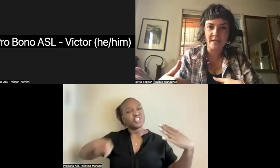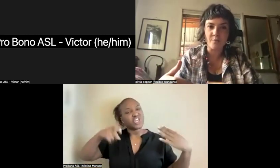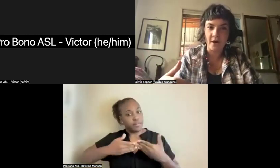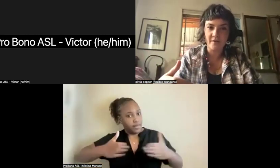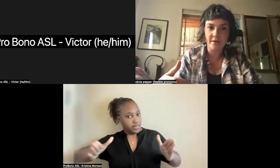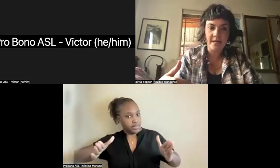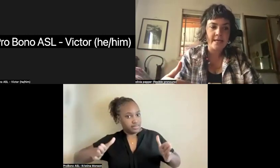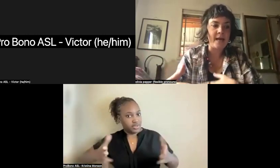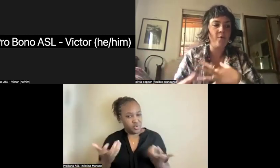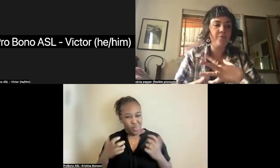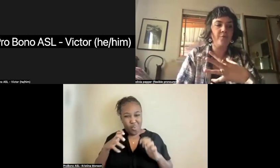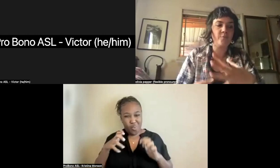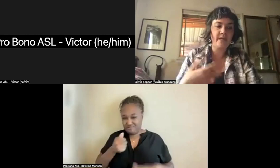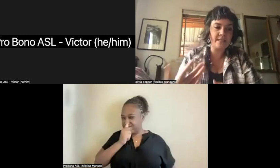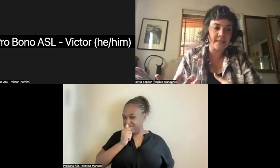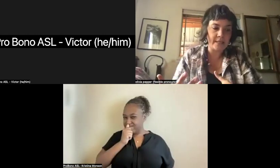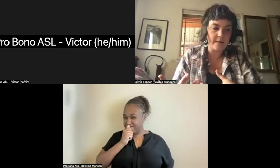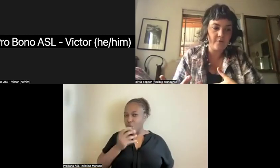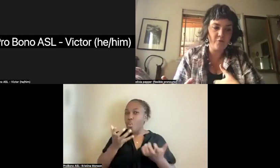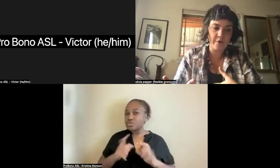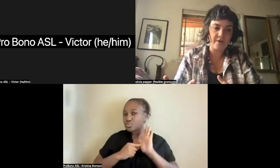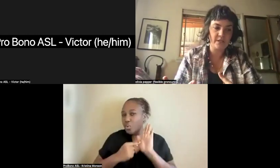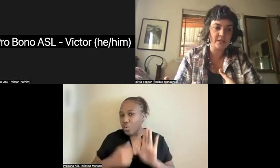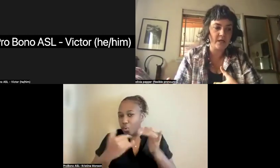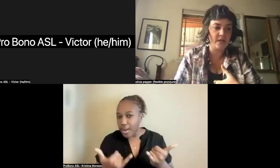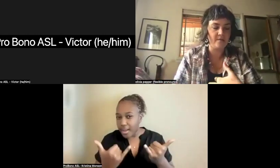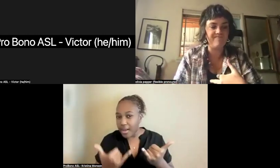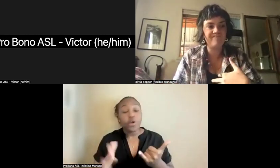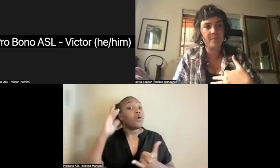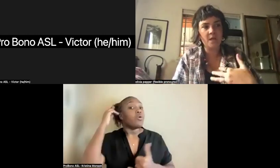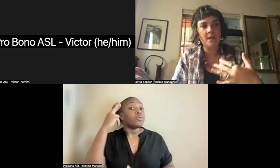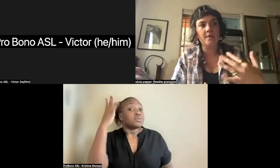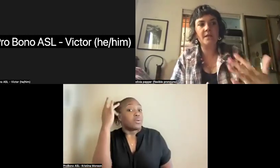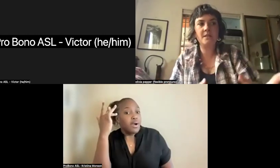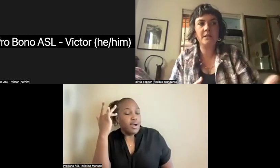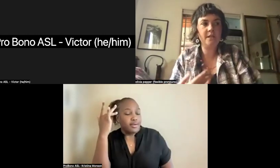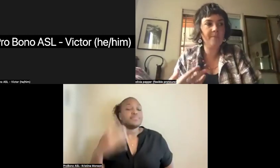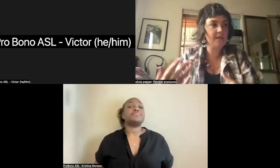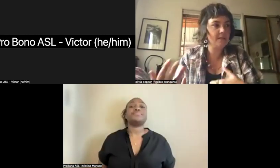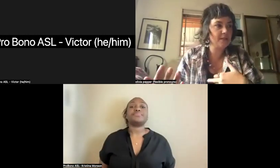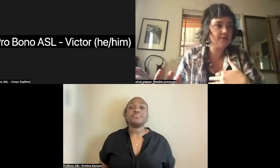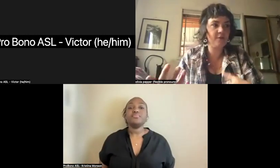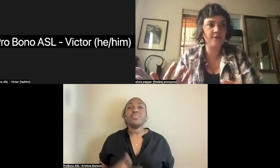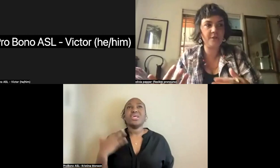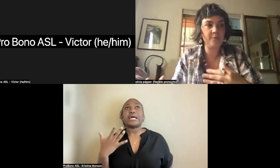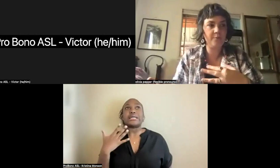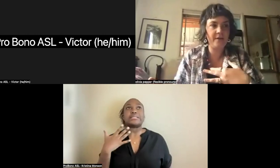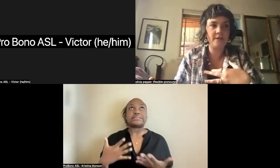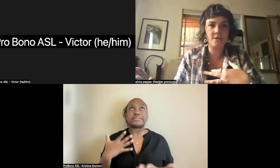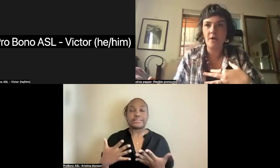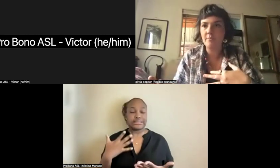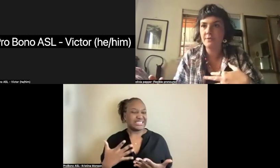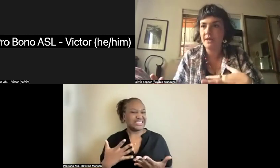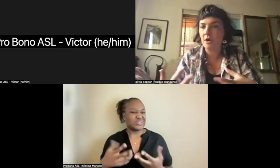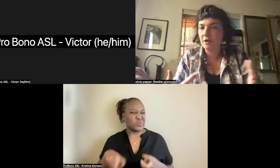place in private. Now the reason for this is a little bit difficult to kind